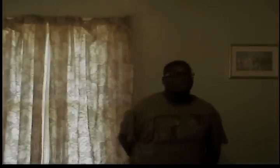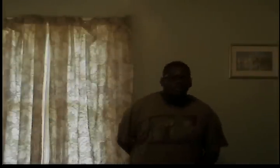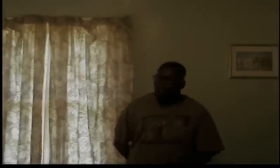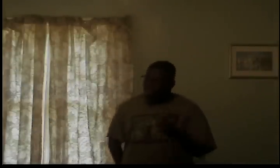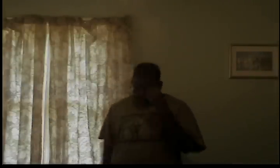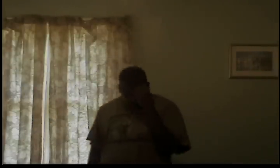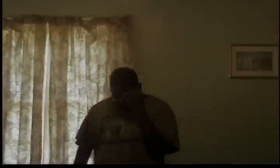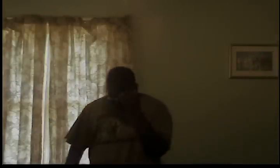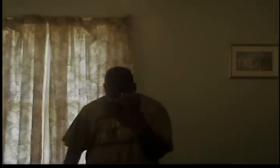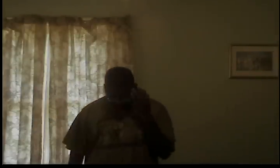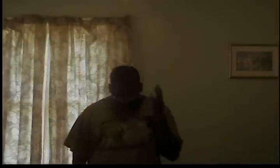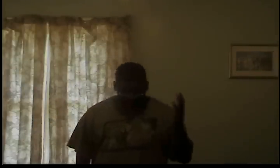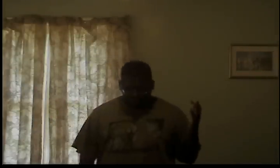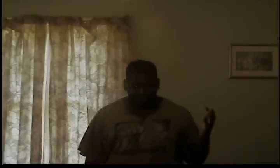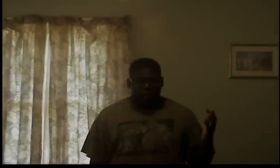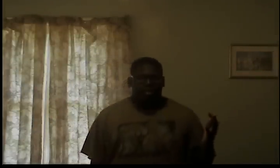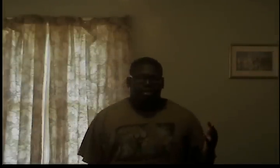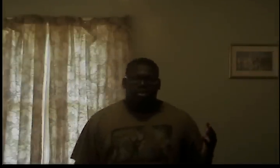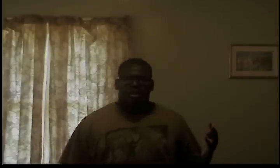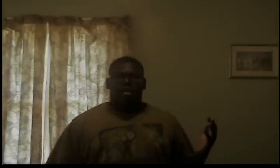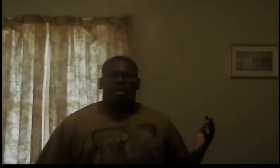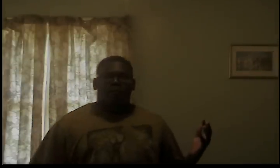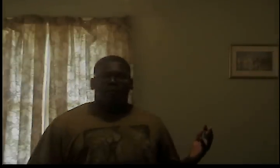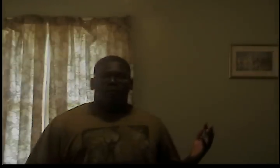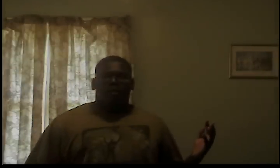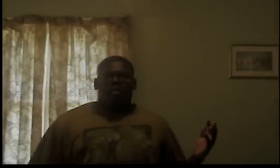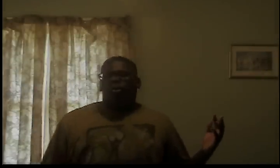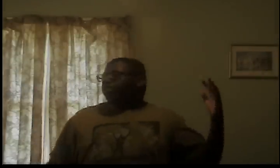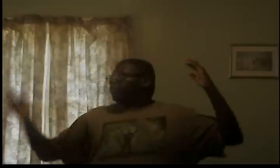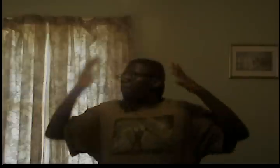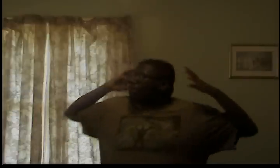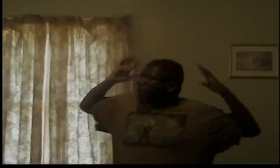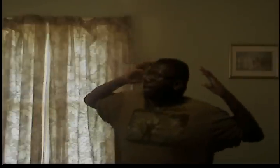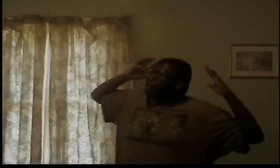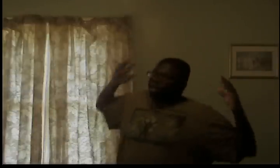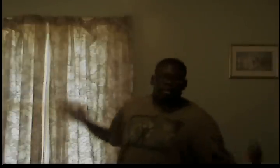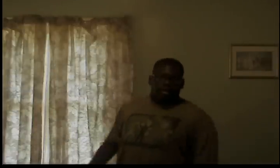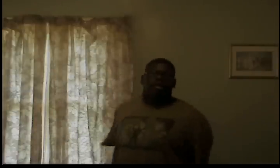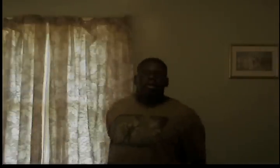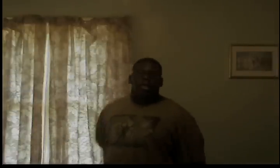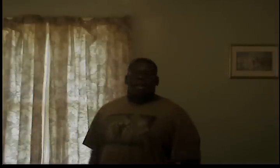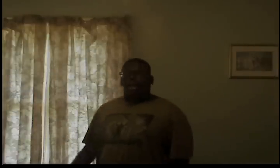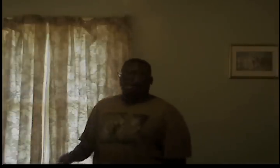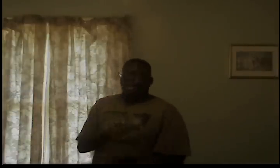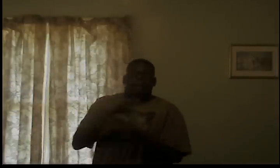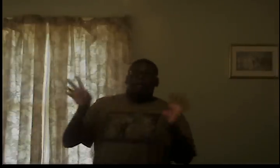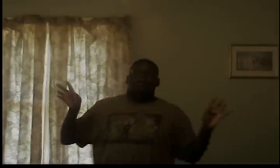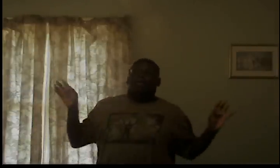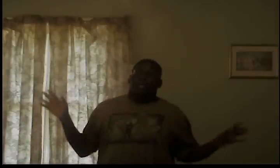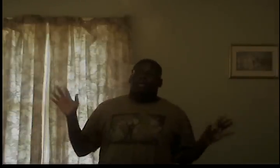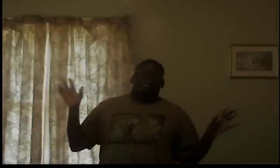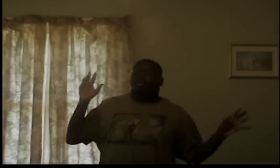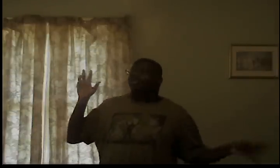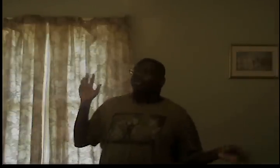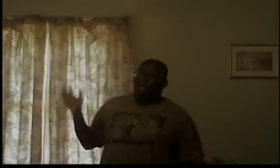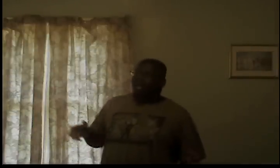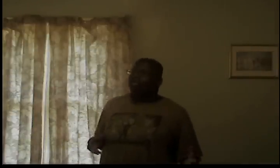stupid and Jesus Christ we're putting is the internet gotten that big of a deal that you can now